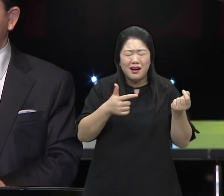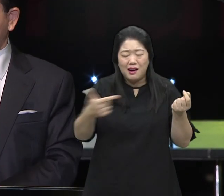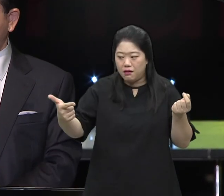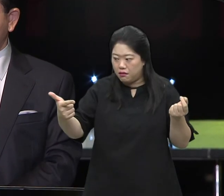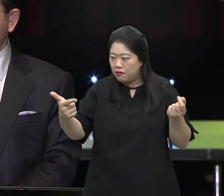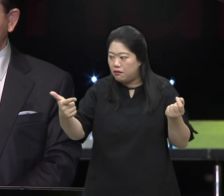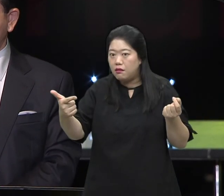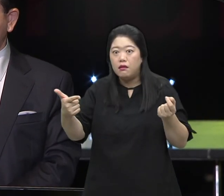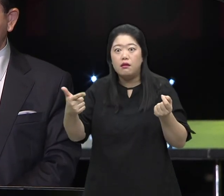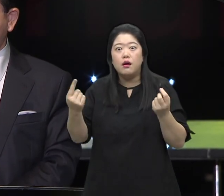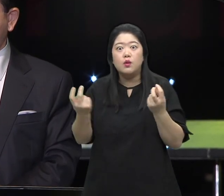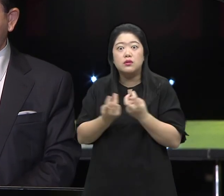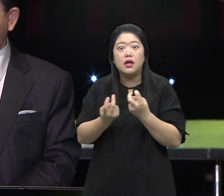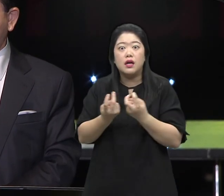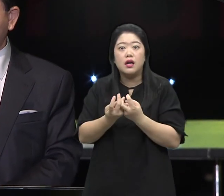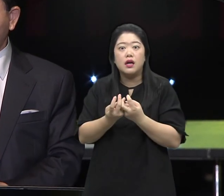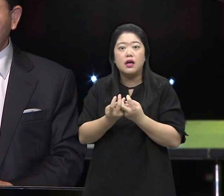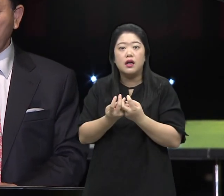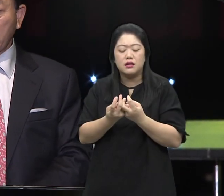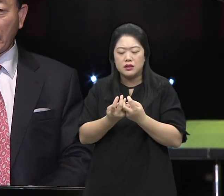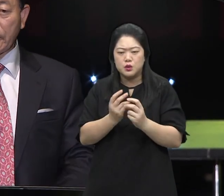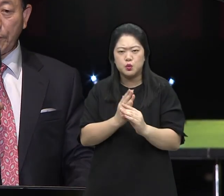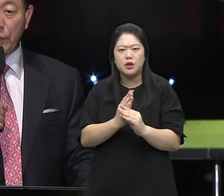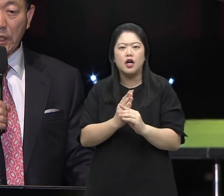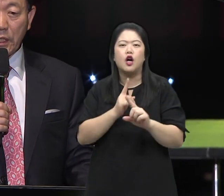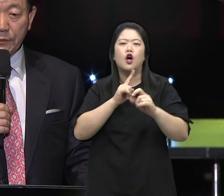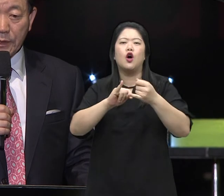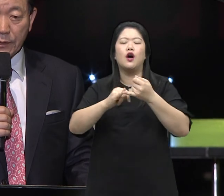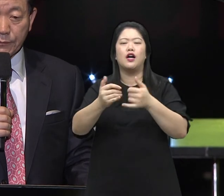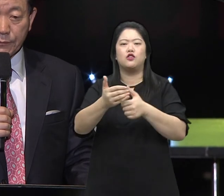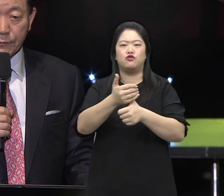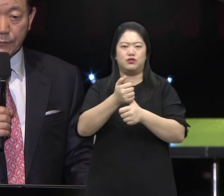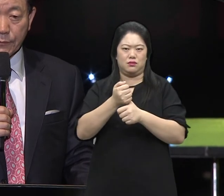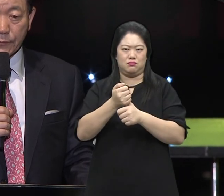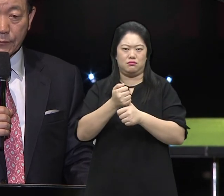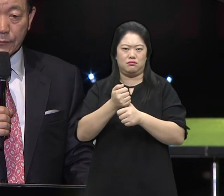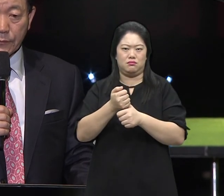It's because you are inside that covenant Let me tell you once again